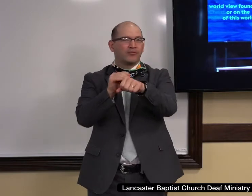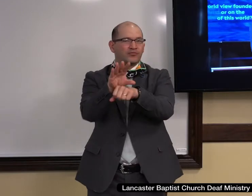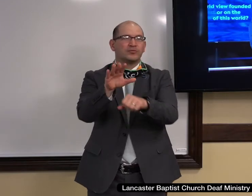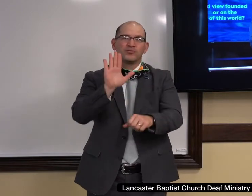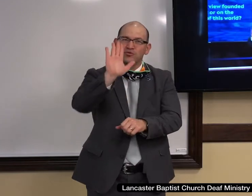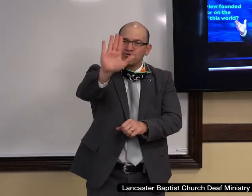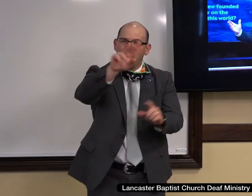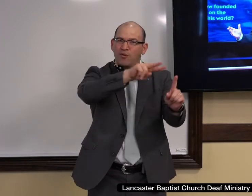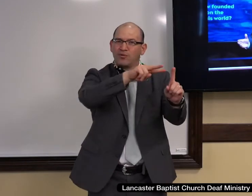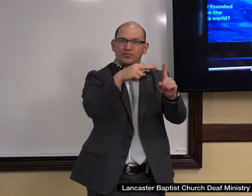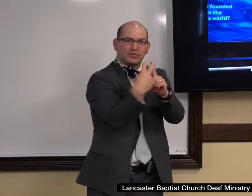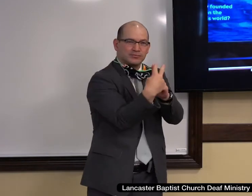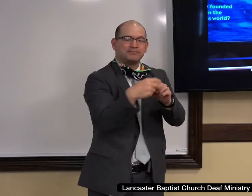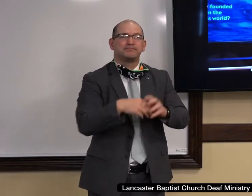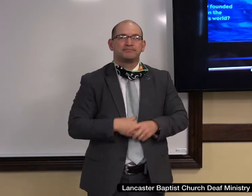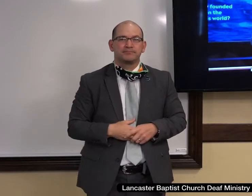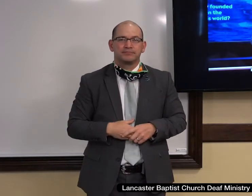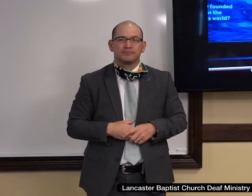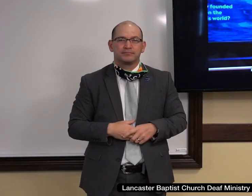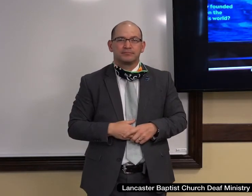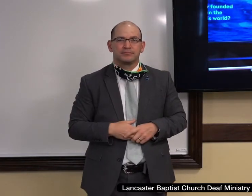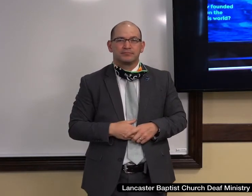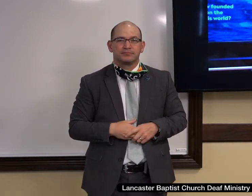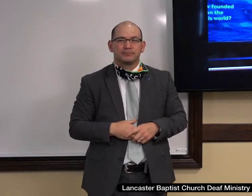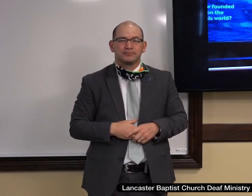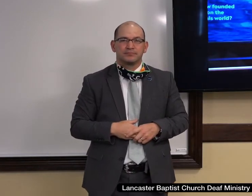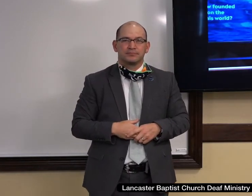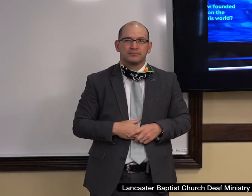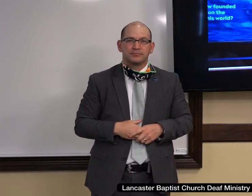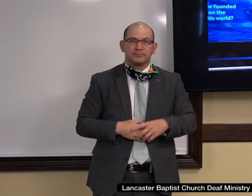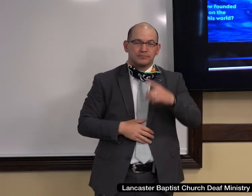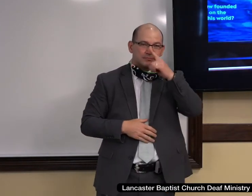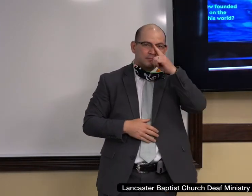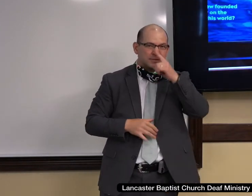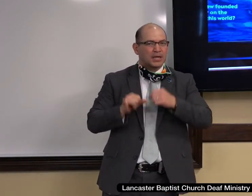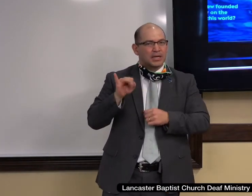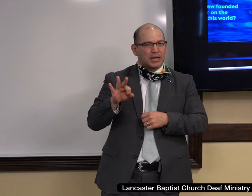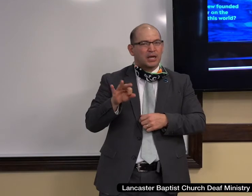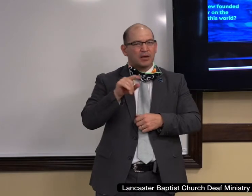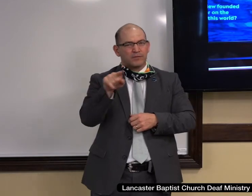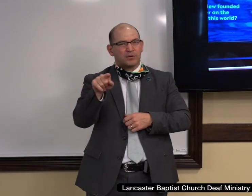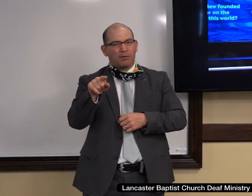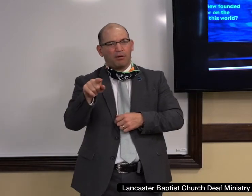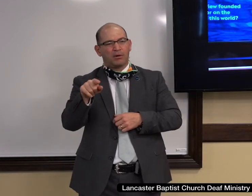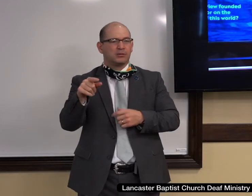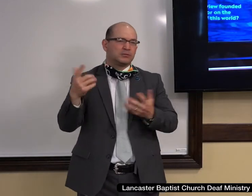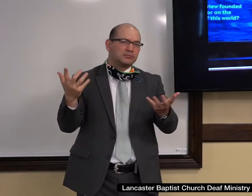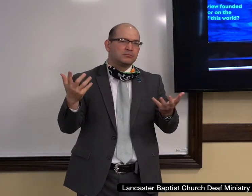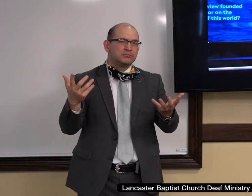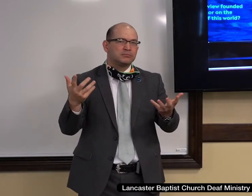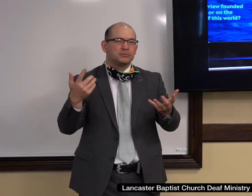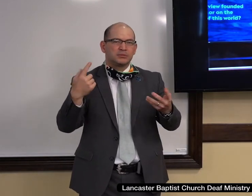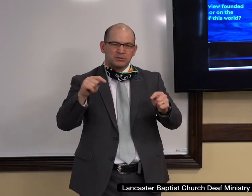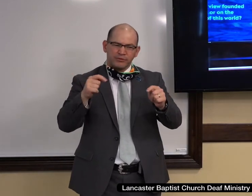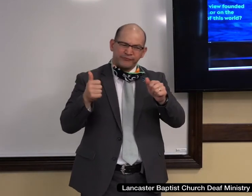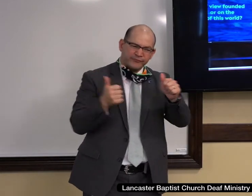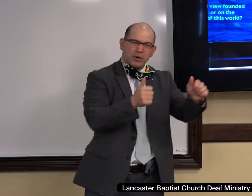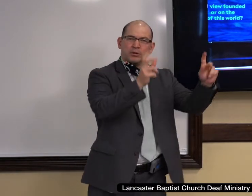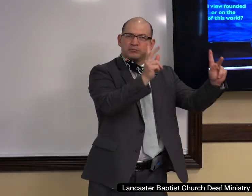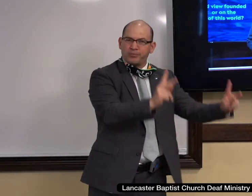A man persuaded against his will is what? Unpersuaded still. But let the Lord convince you. Let the